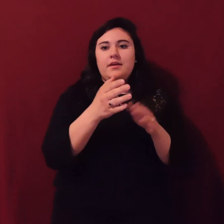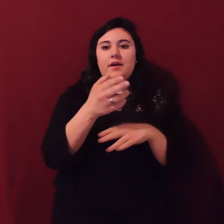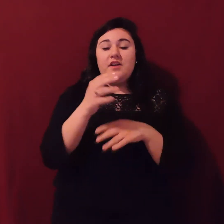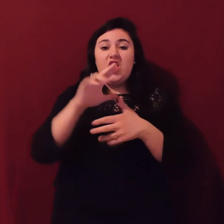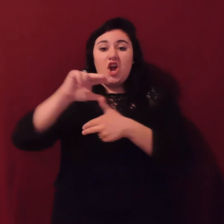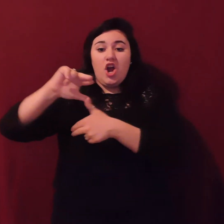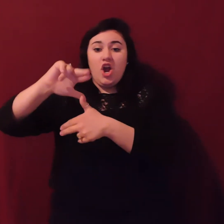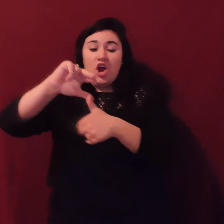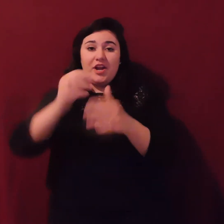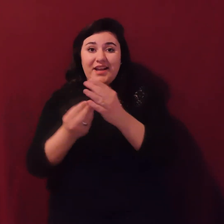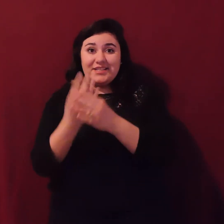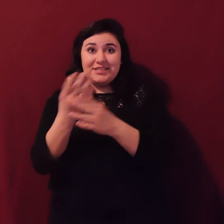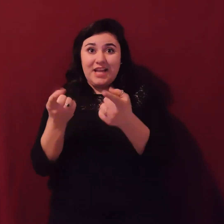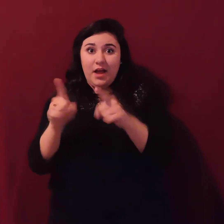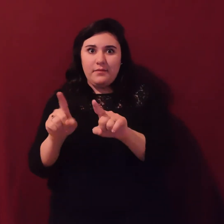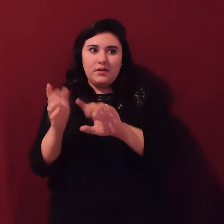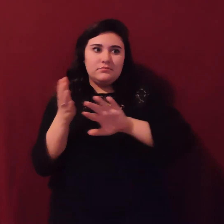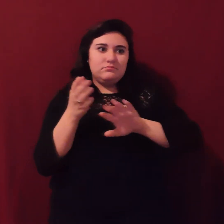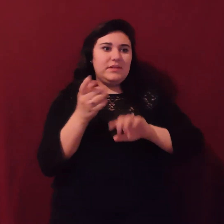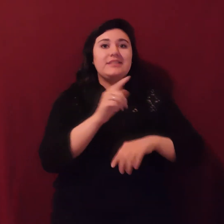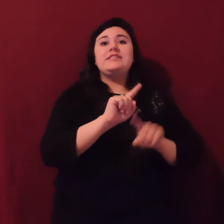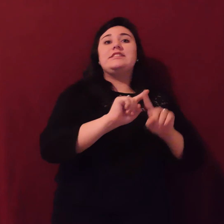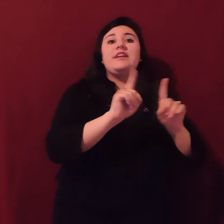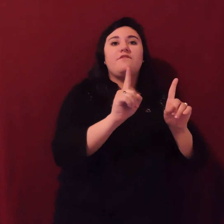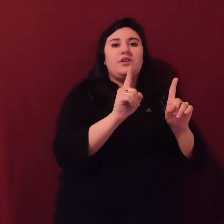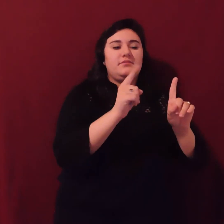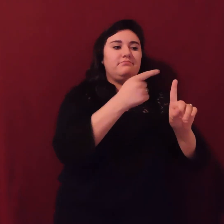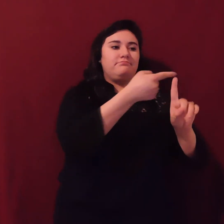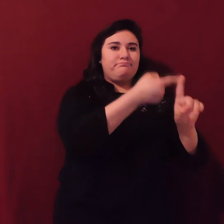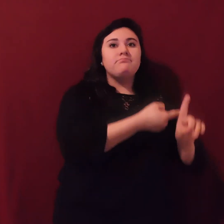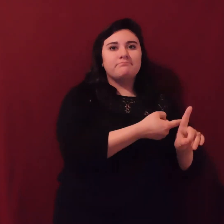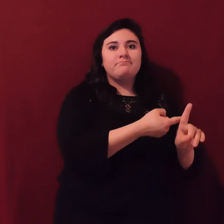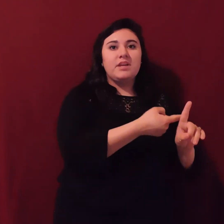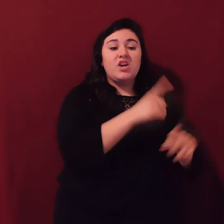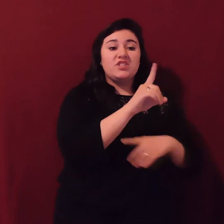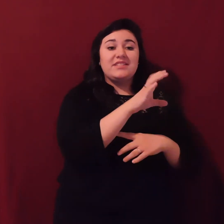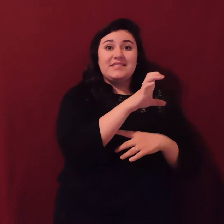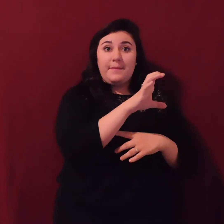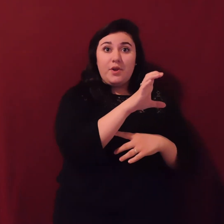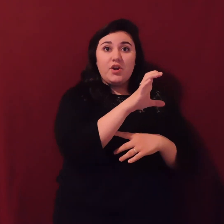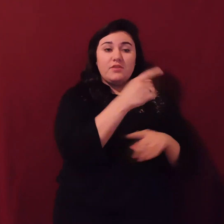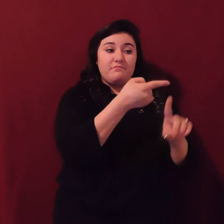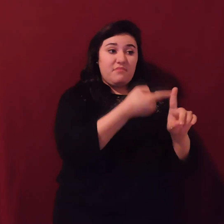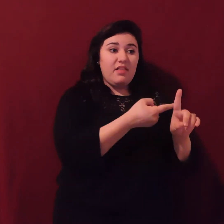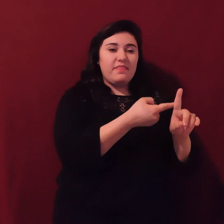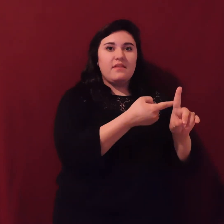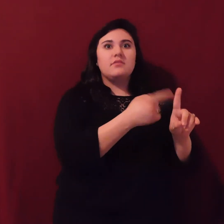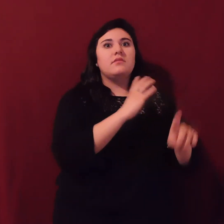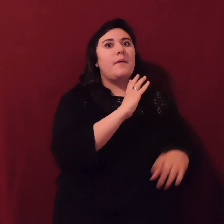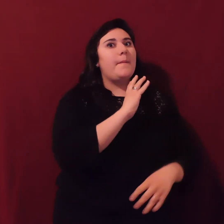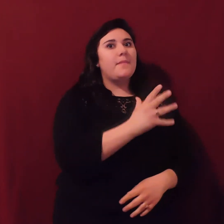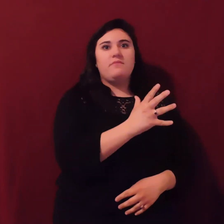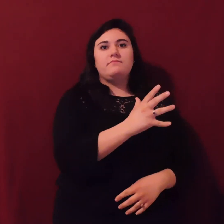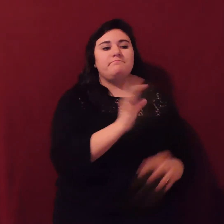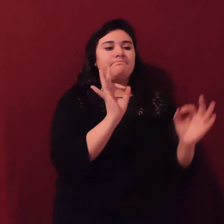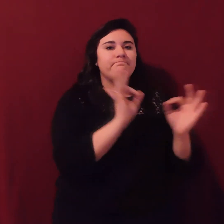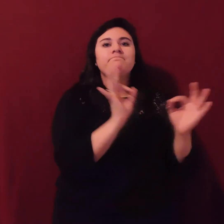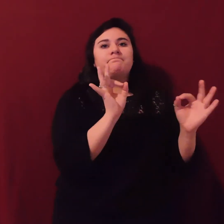you're really thinking about December, I think that would be a fine time to take a cruise. Now, are you looking at looking at air flight tickets